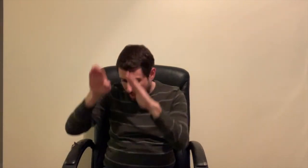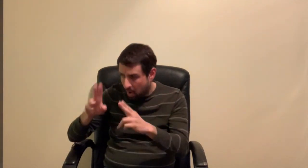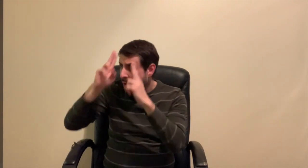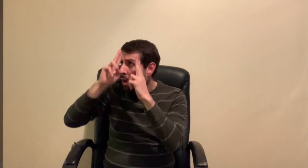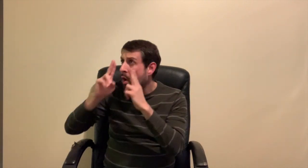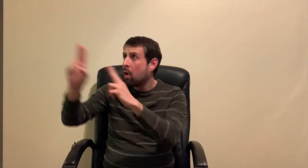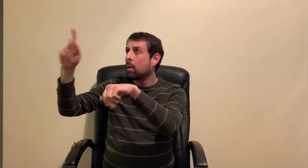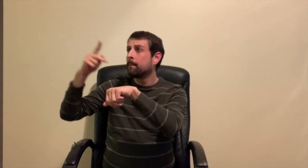homage.